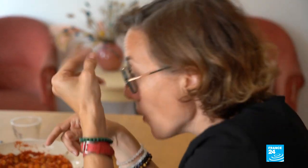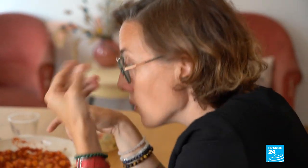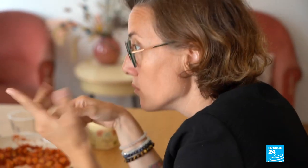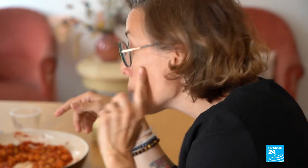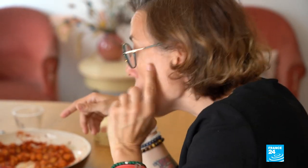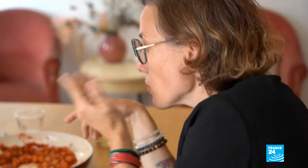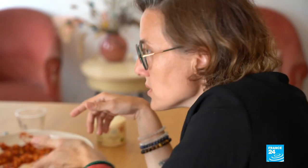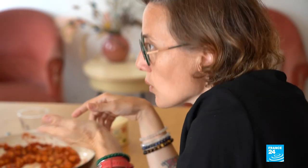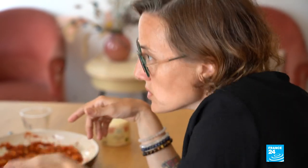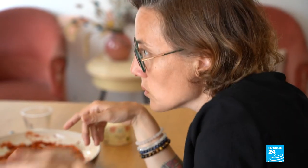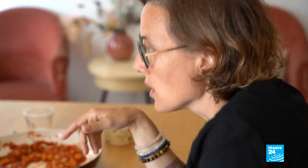was barely, if ever, used.